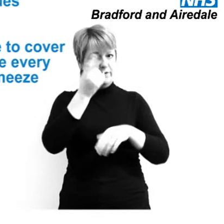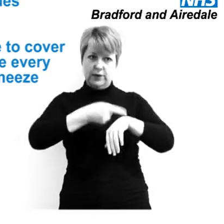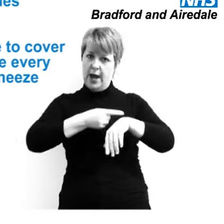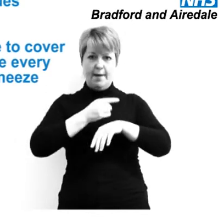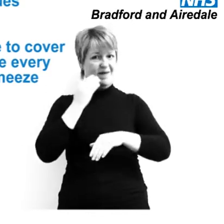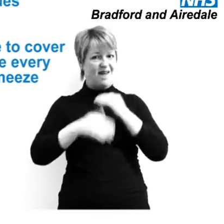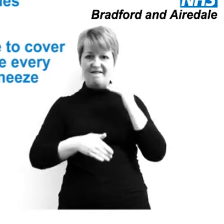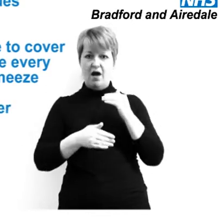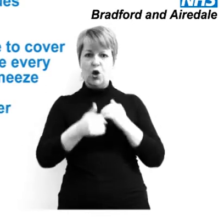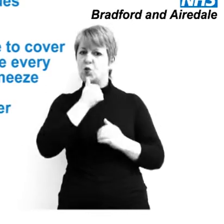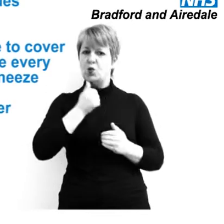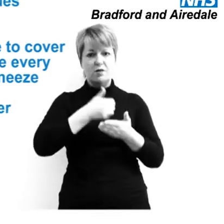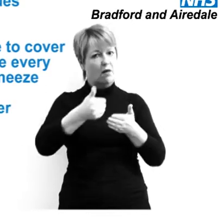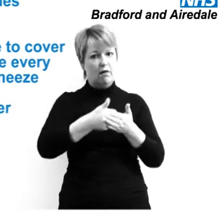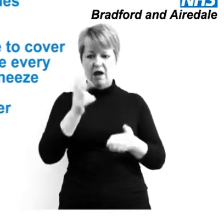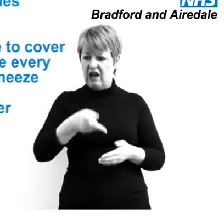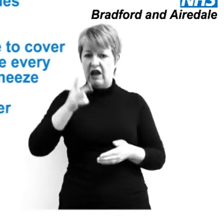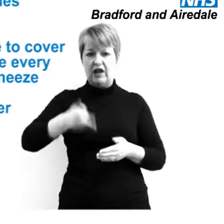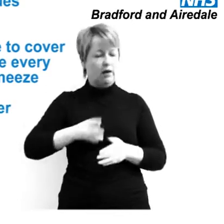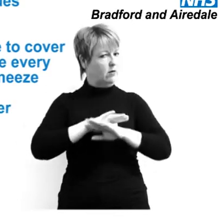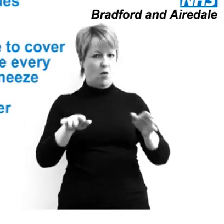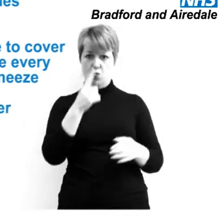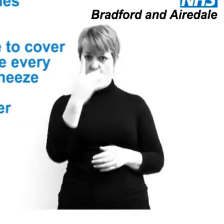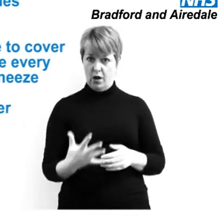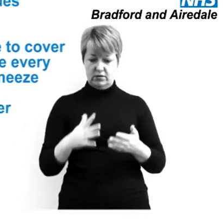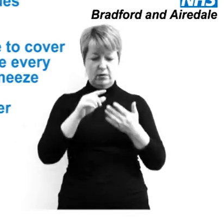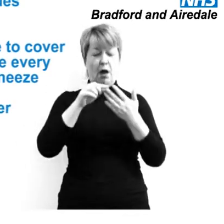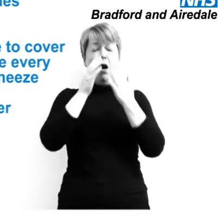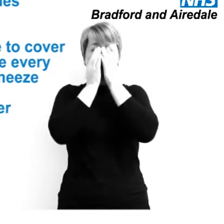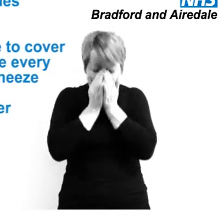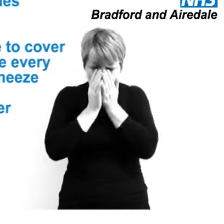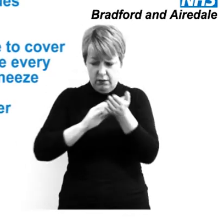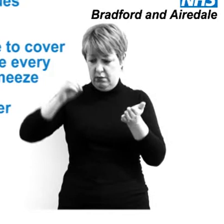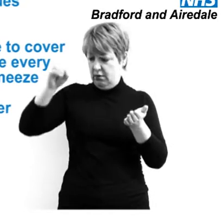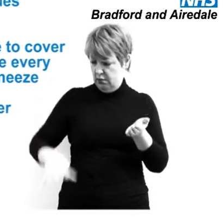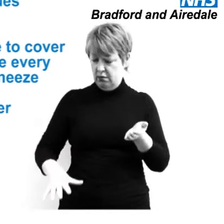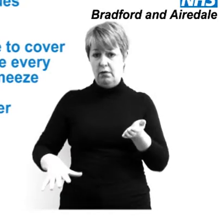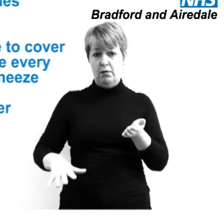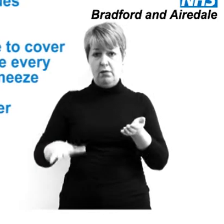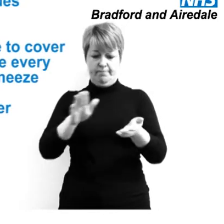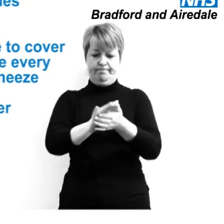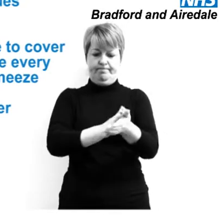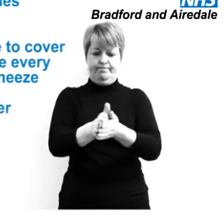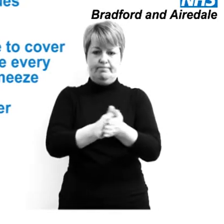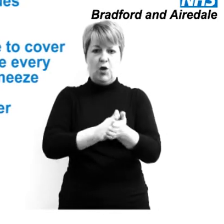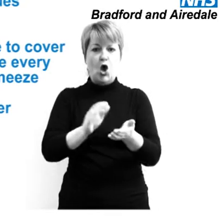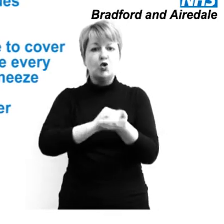or sneeze Three, bin the tissue after one use Four, wash your hands often